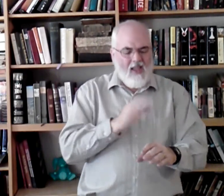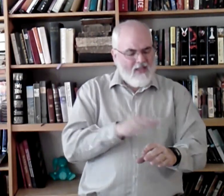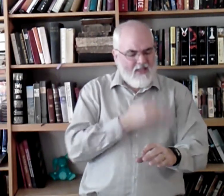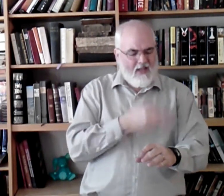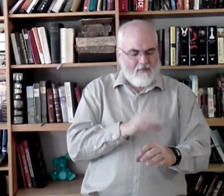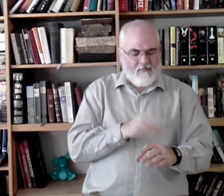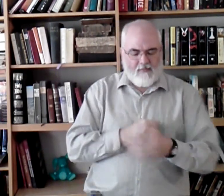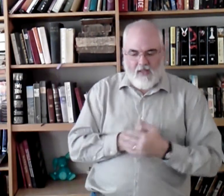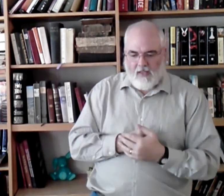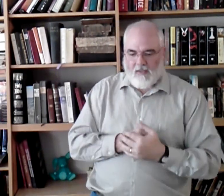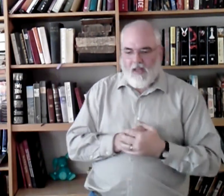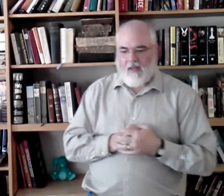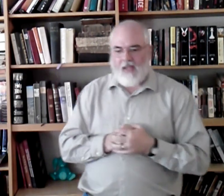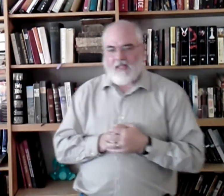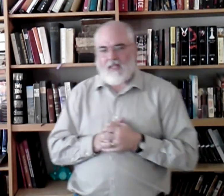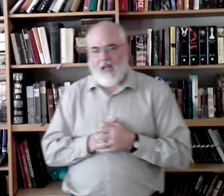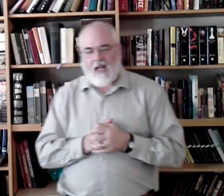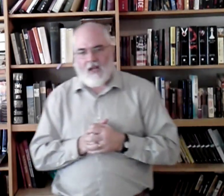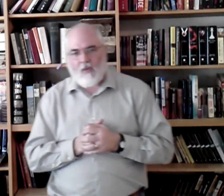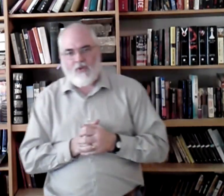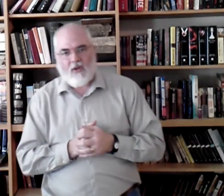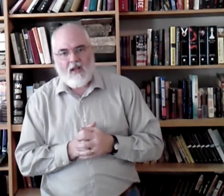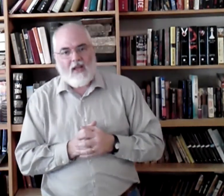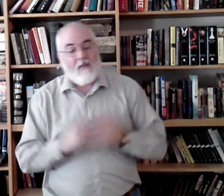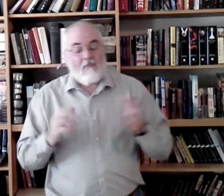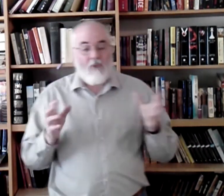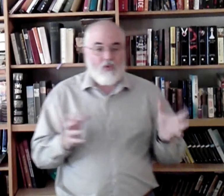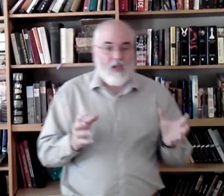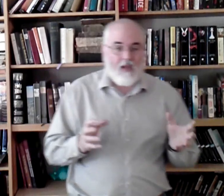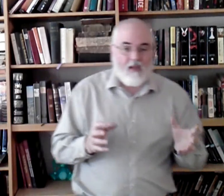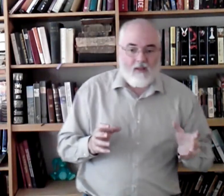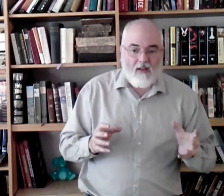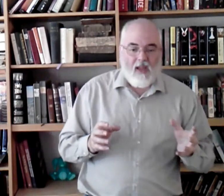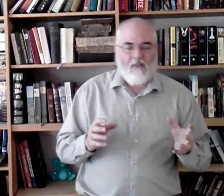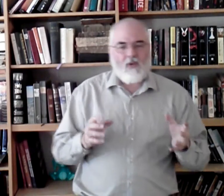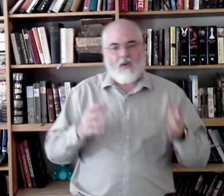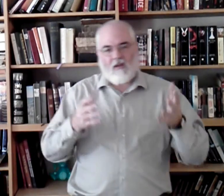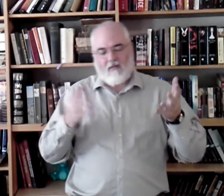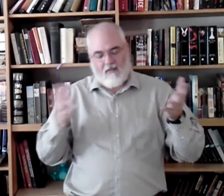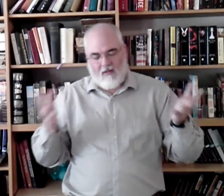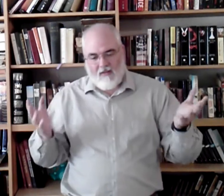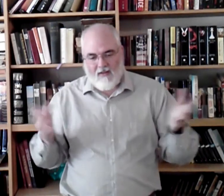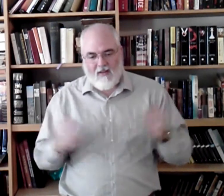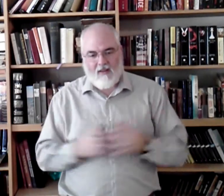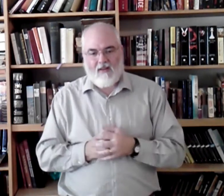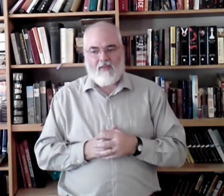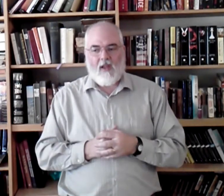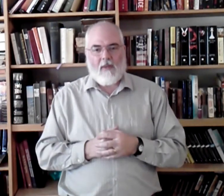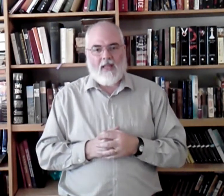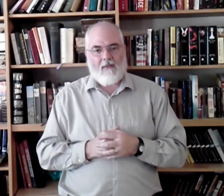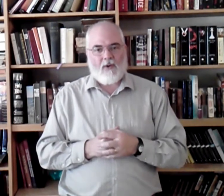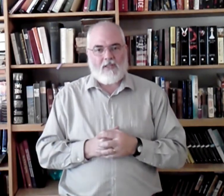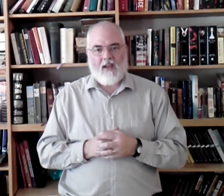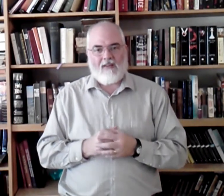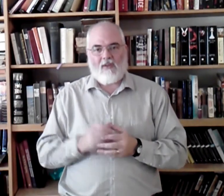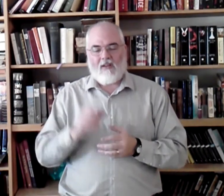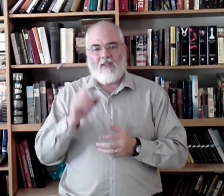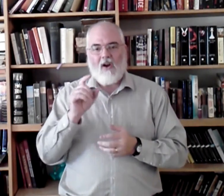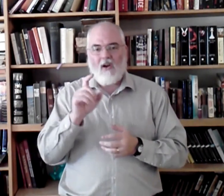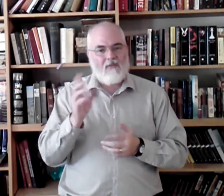Sing. In sign language, music, if you can think about that for a second. There aren't